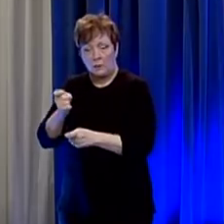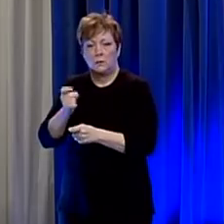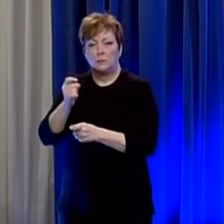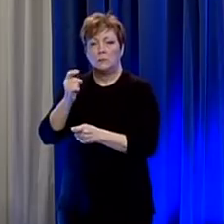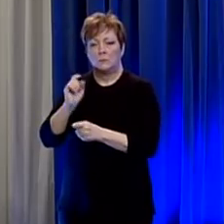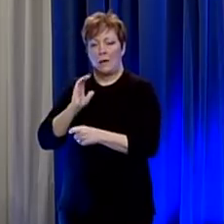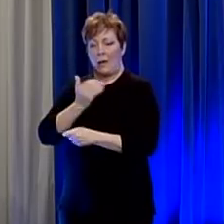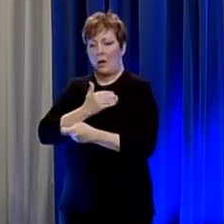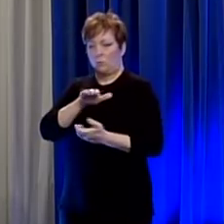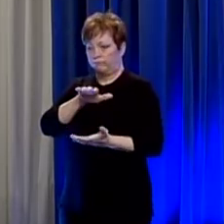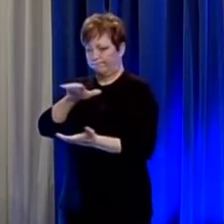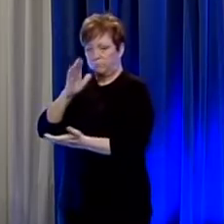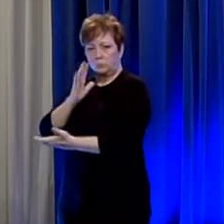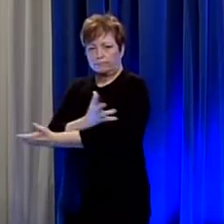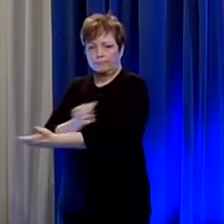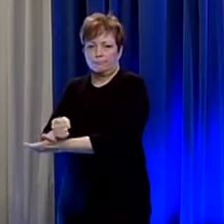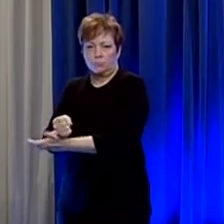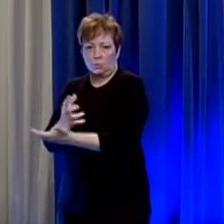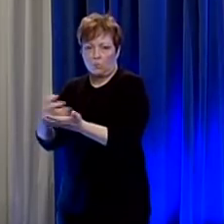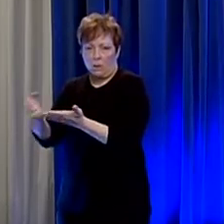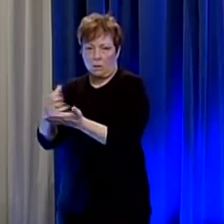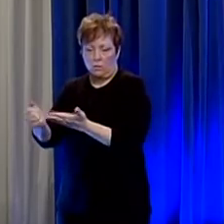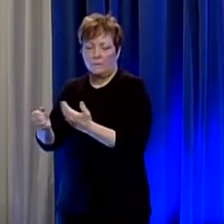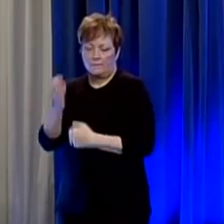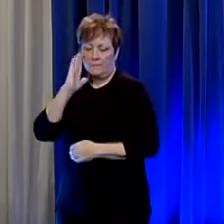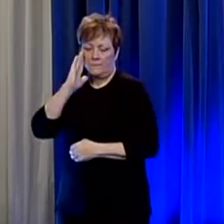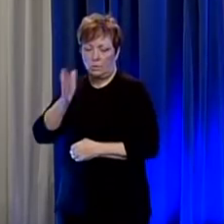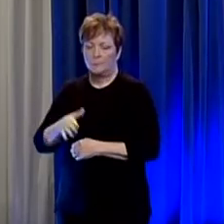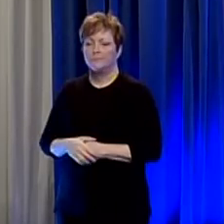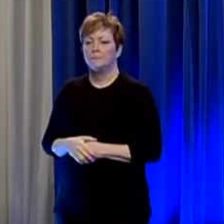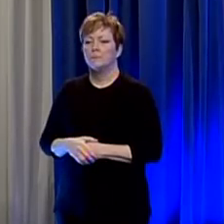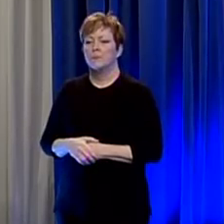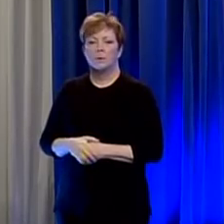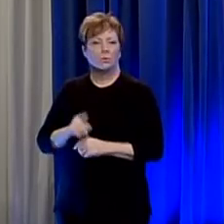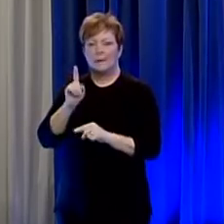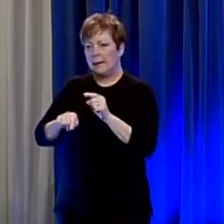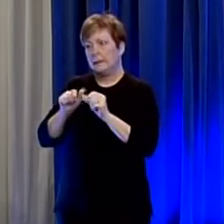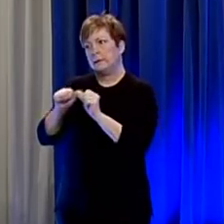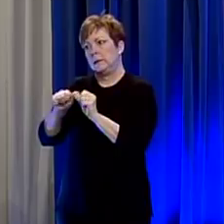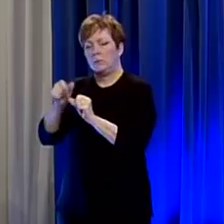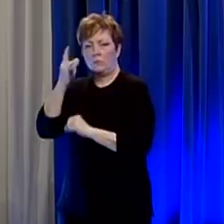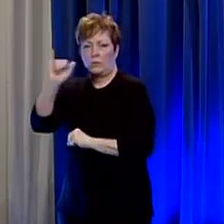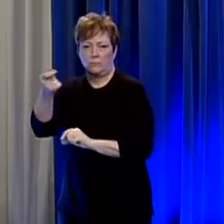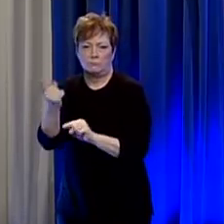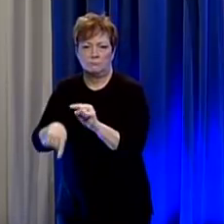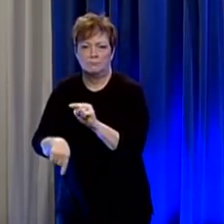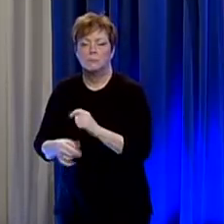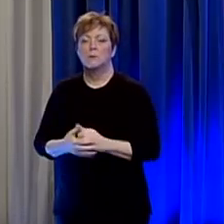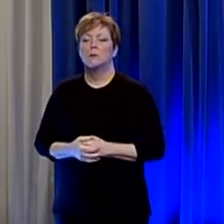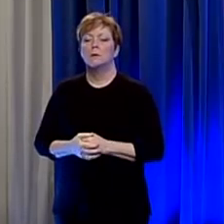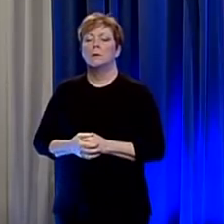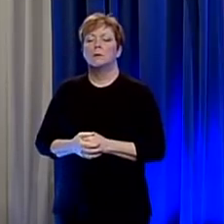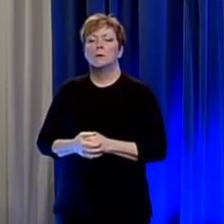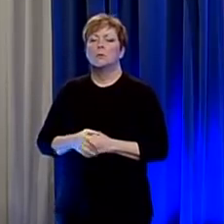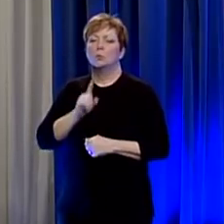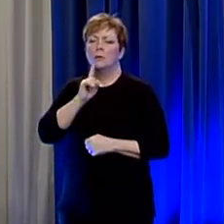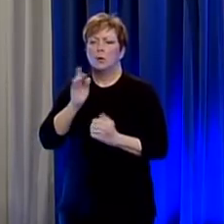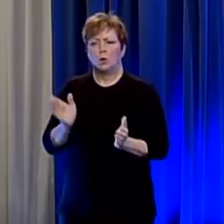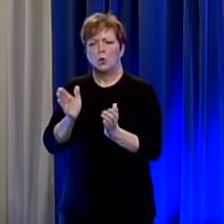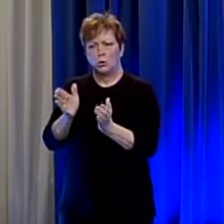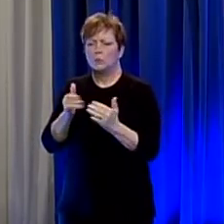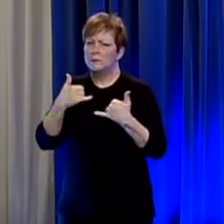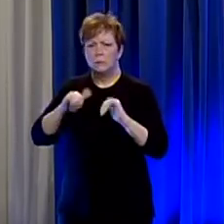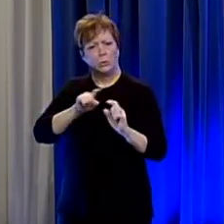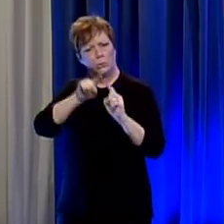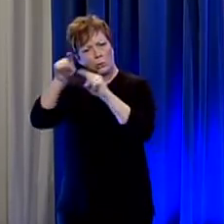quickly because there's always such a demand for blood so we do not have any additional guidance about blood donations and would encourage people to still